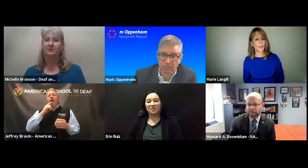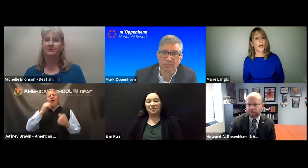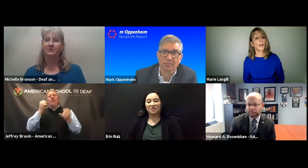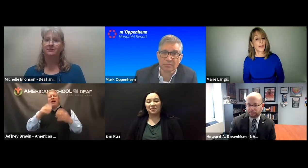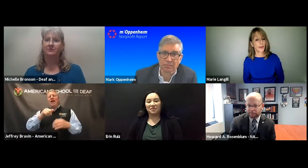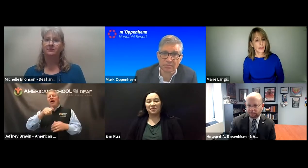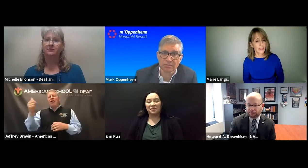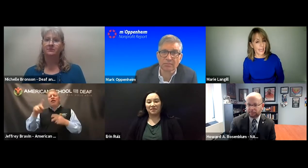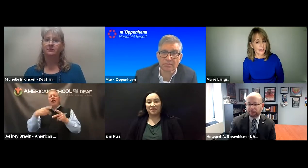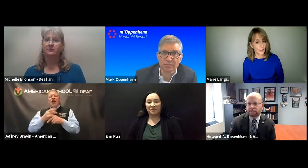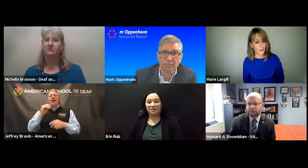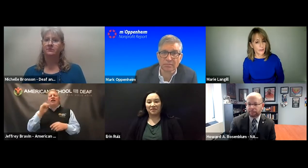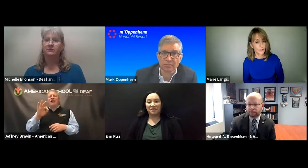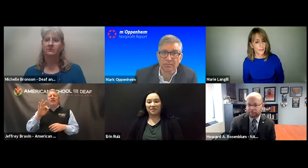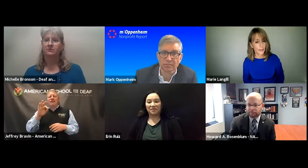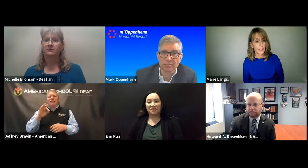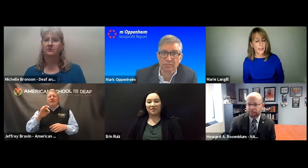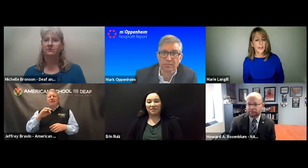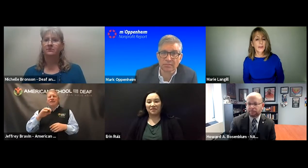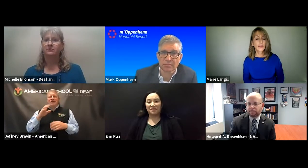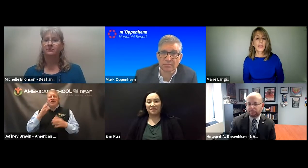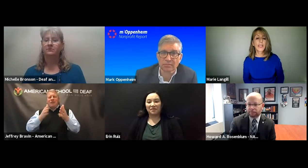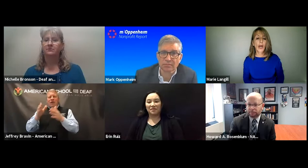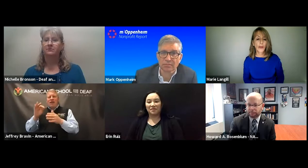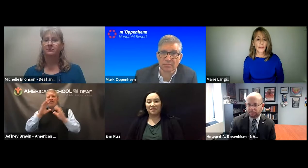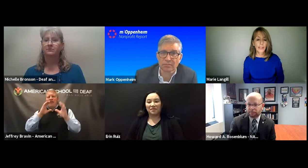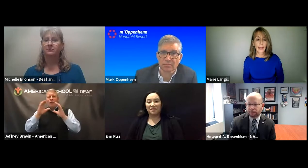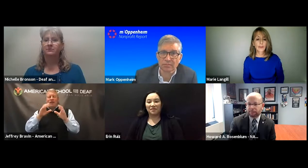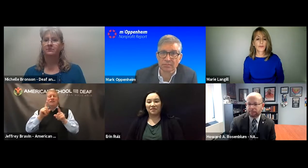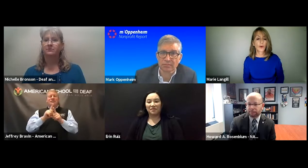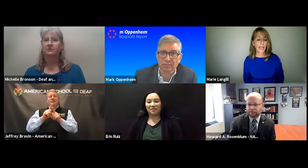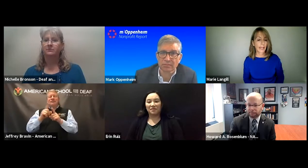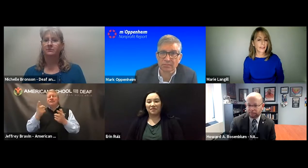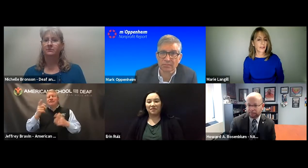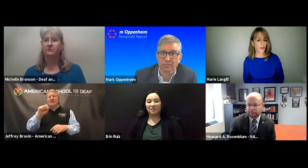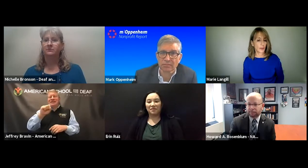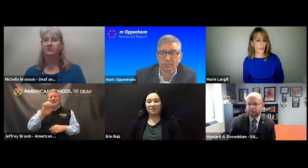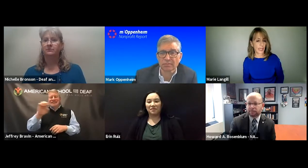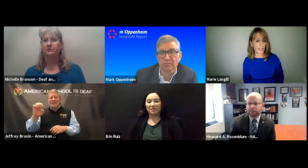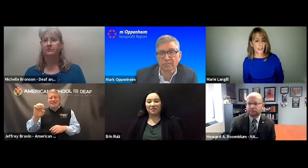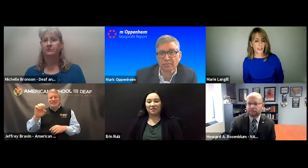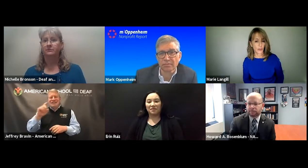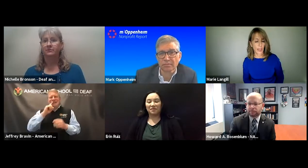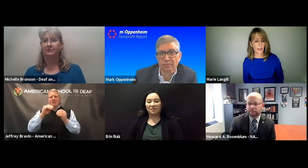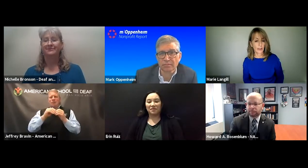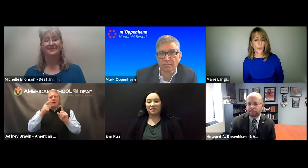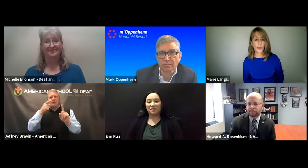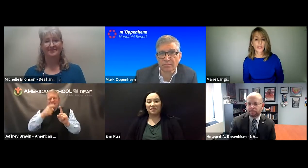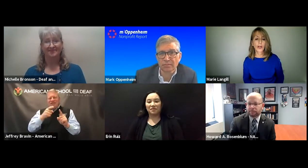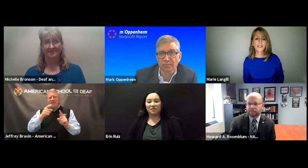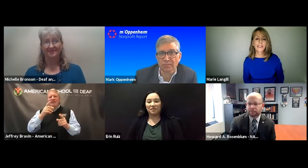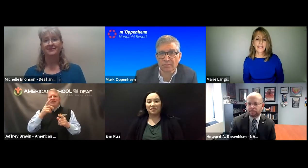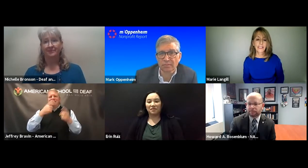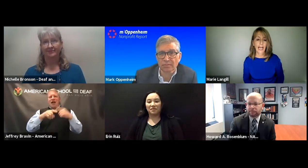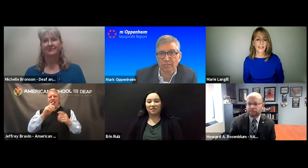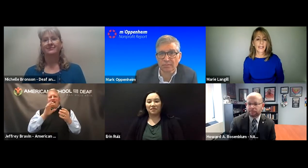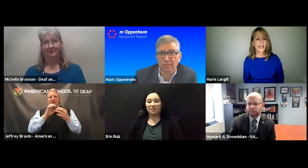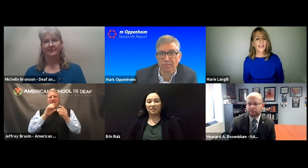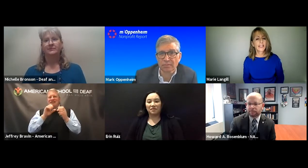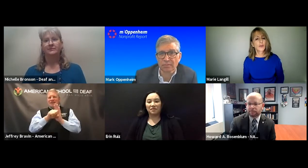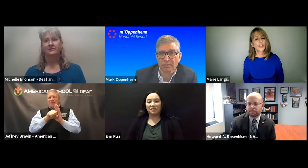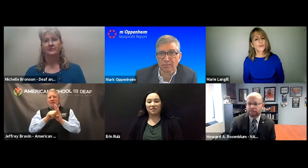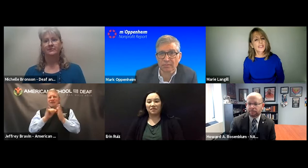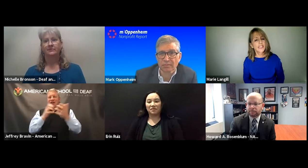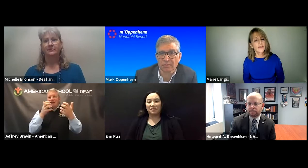became American sign language. There's many other types of modalities of communication as well. One is called C sign.